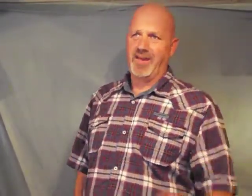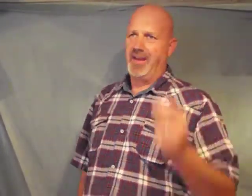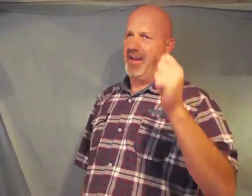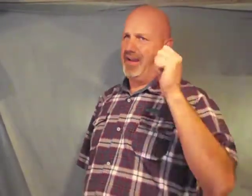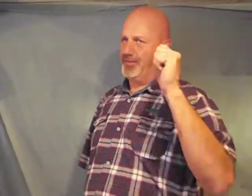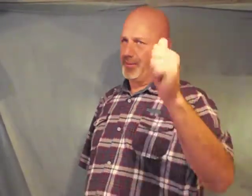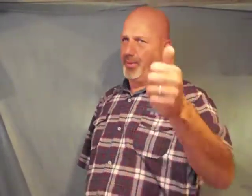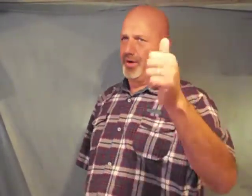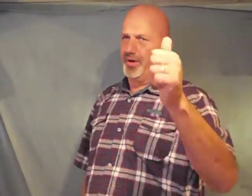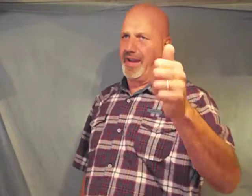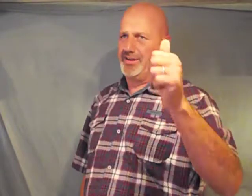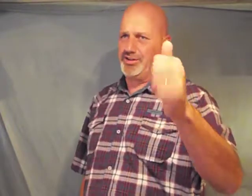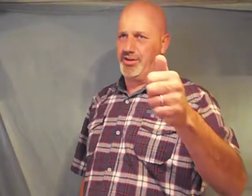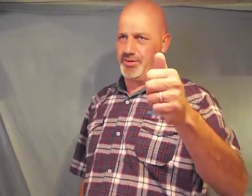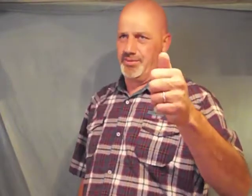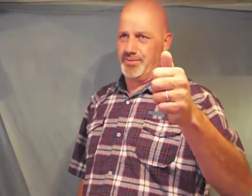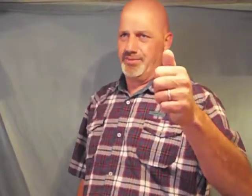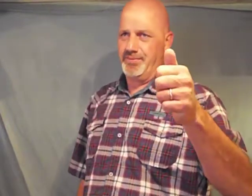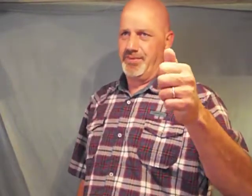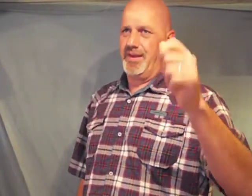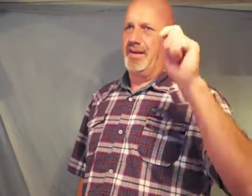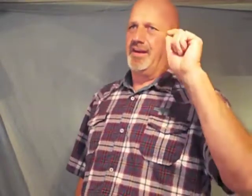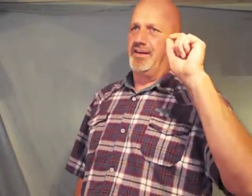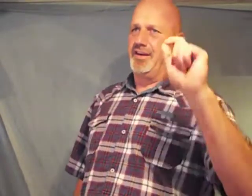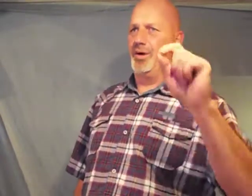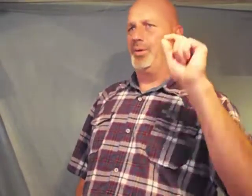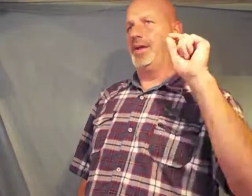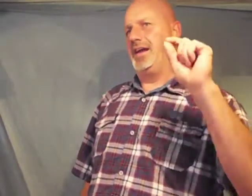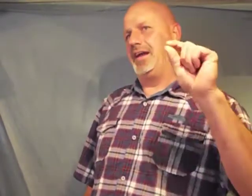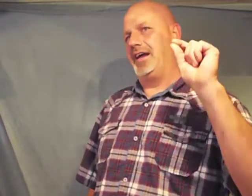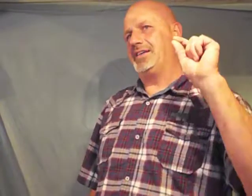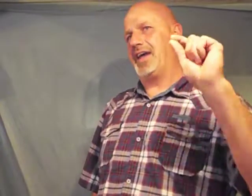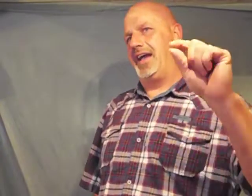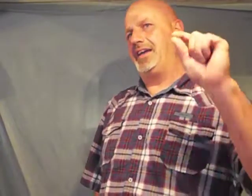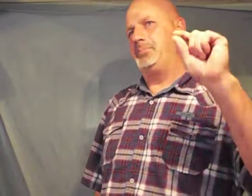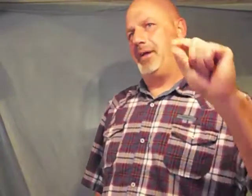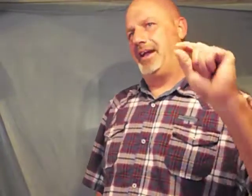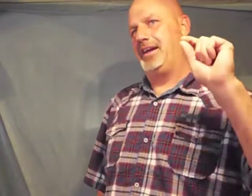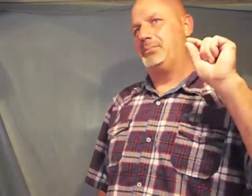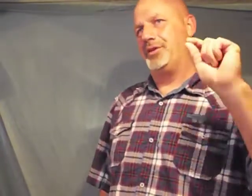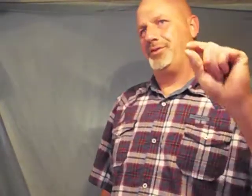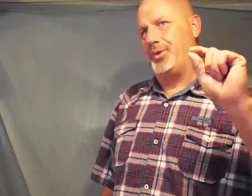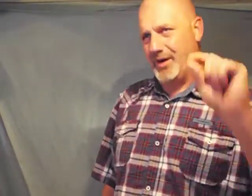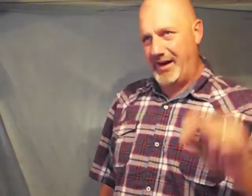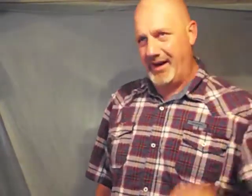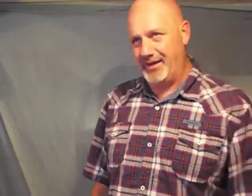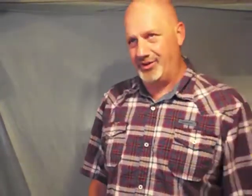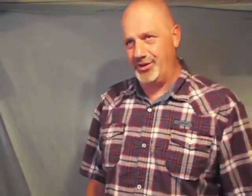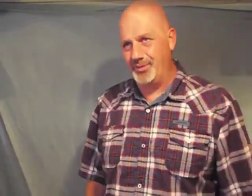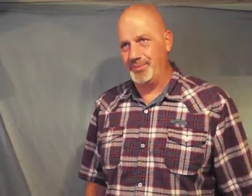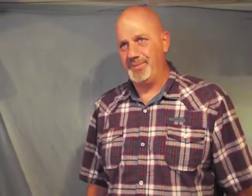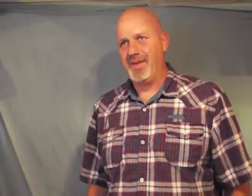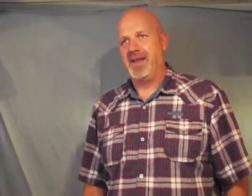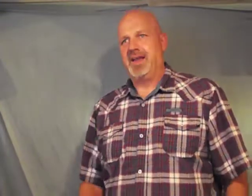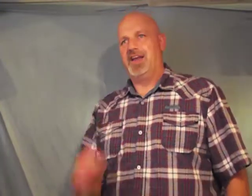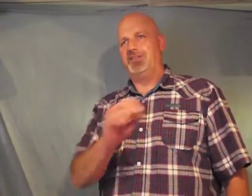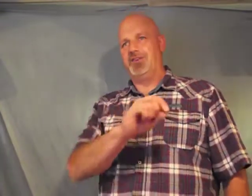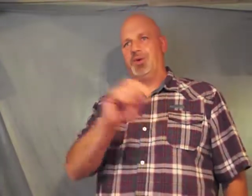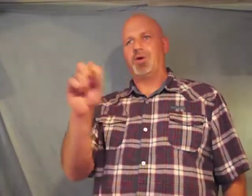if the world hates you know that it has hated me before it hated you if you were